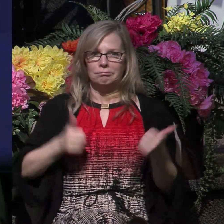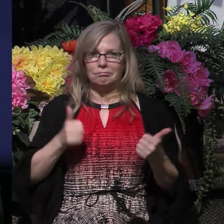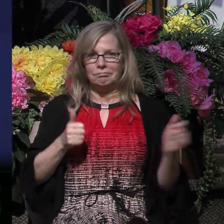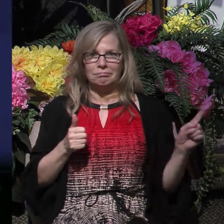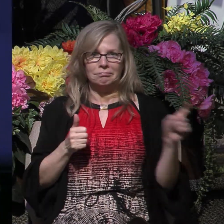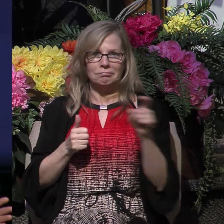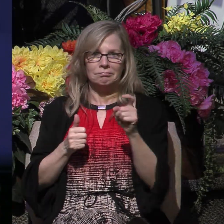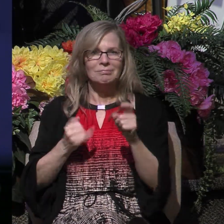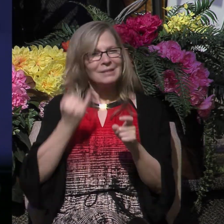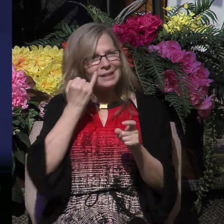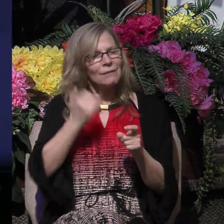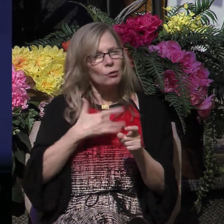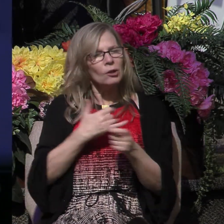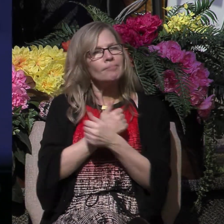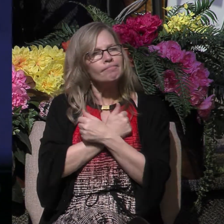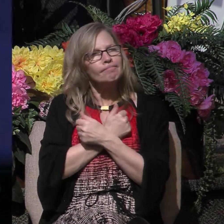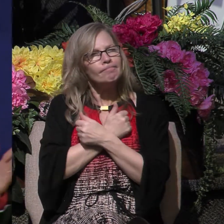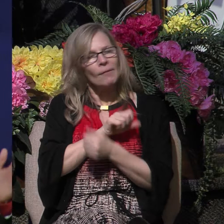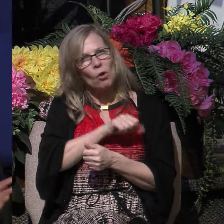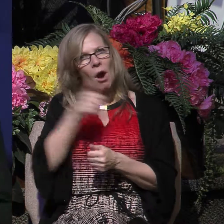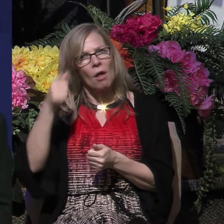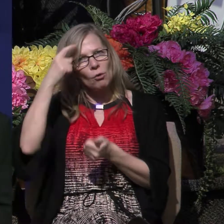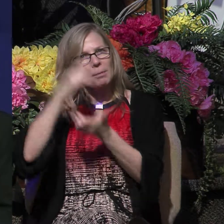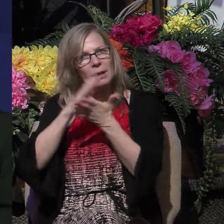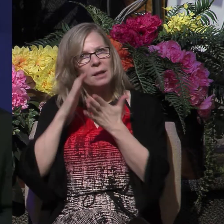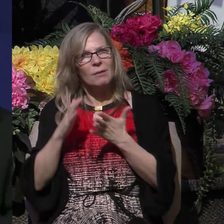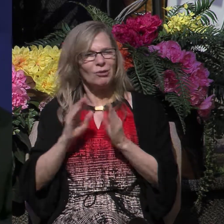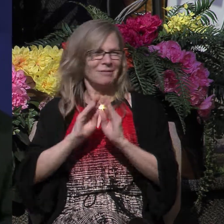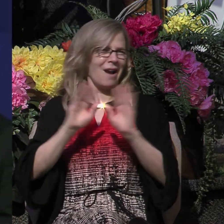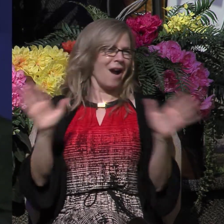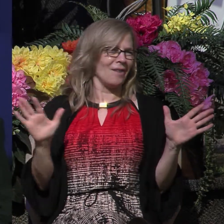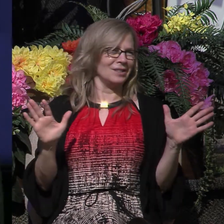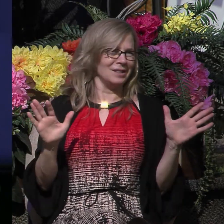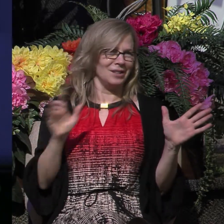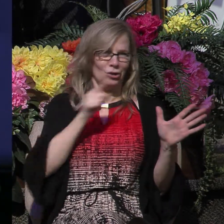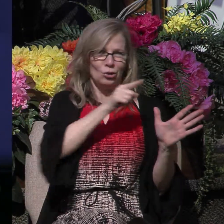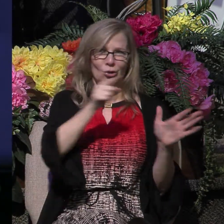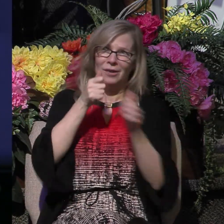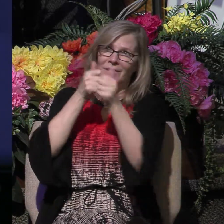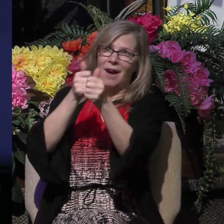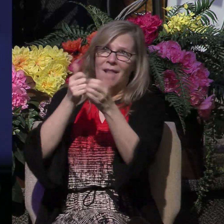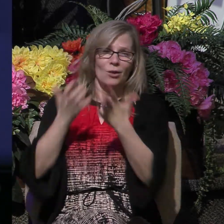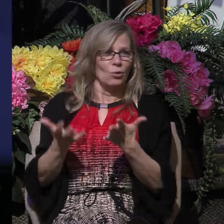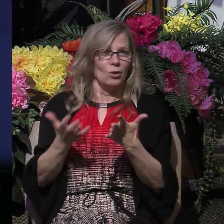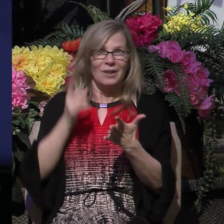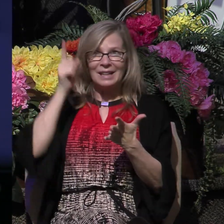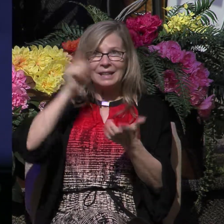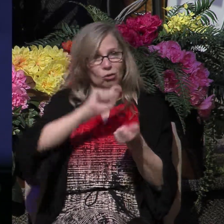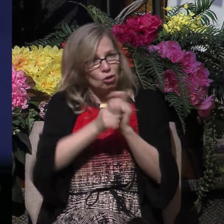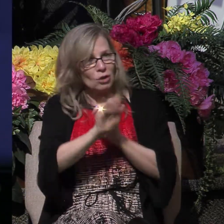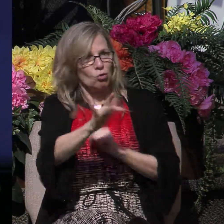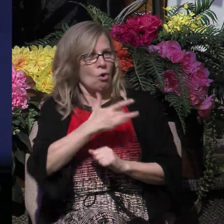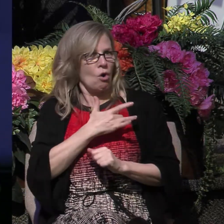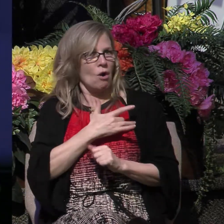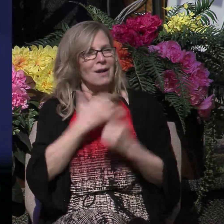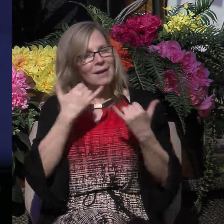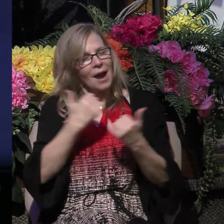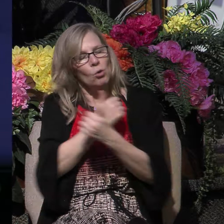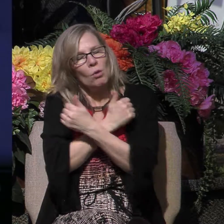If you have love for other believers, then you're one of Christ's disciples. He's changed your heart so that you now love the brethren rather than hate them.